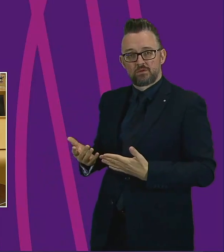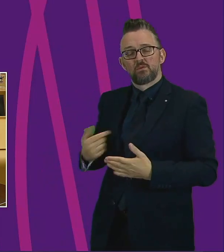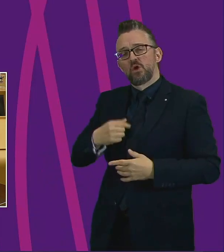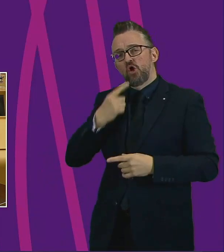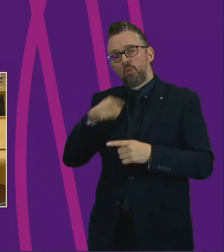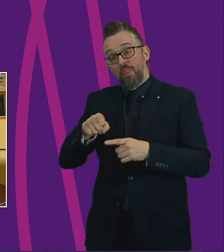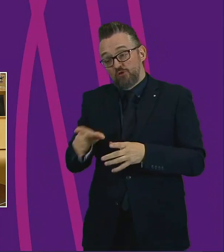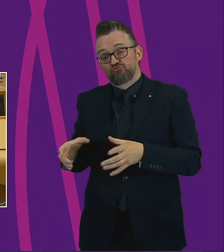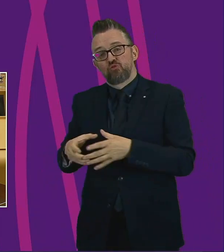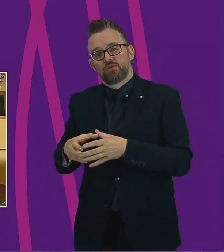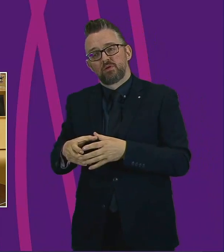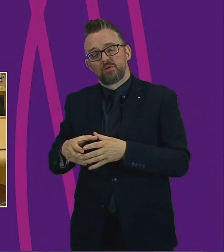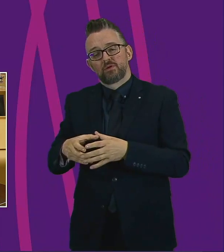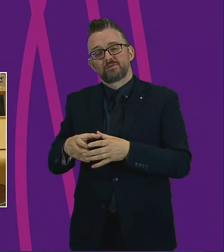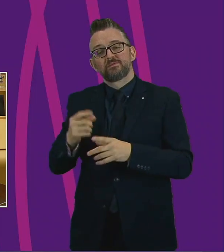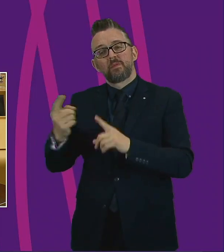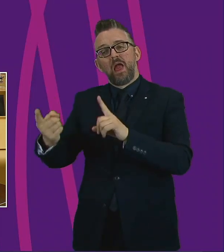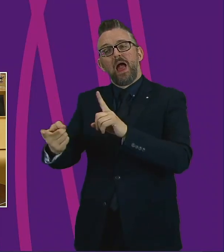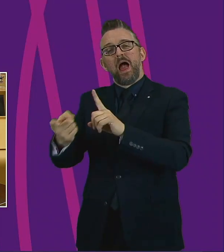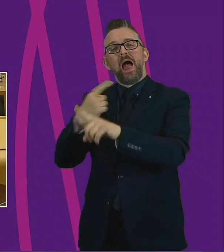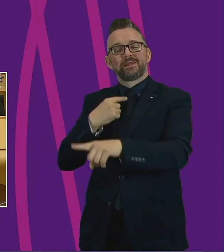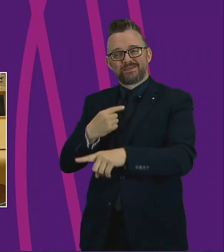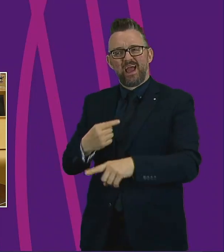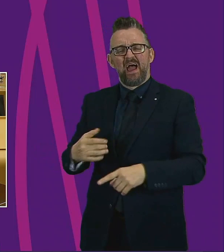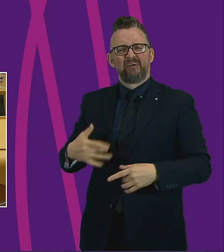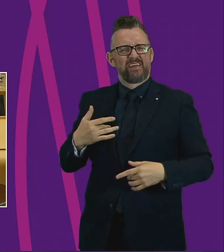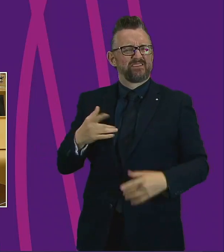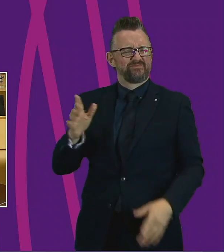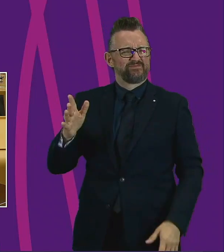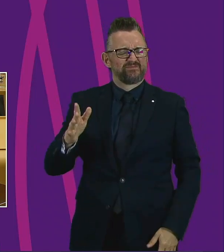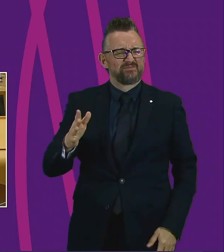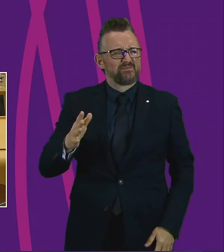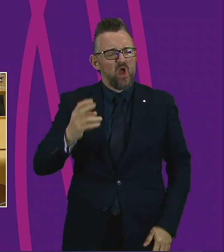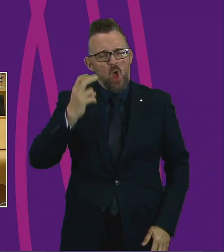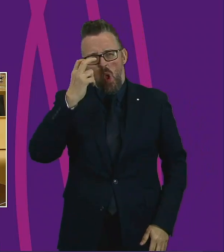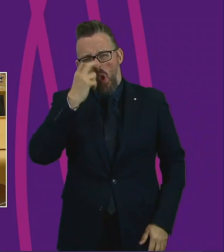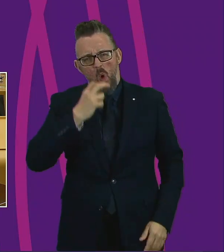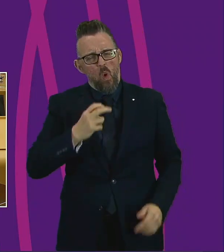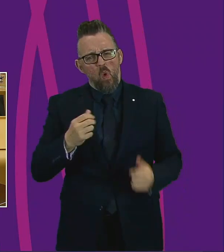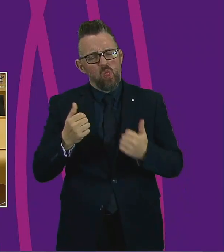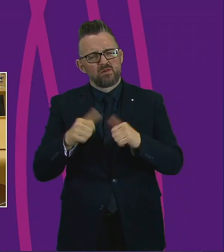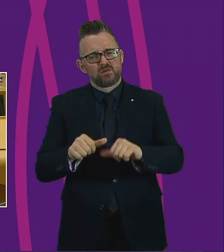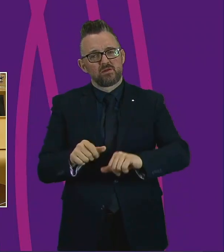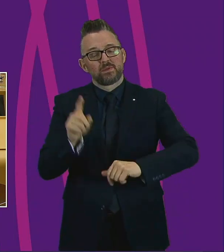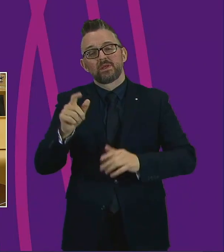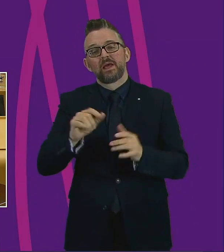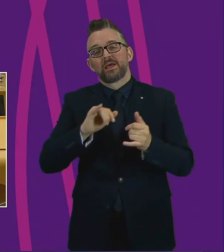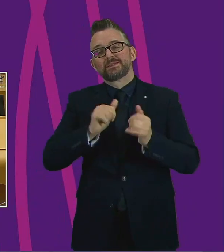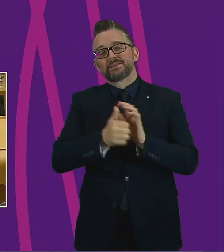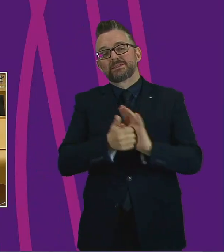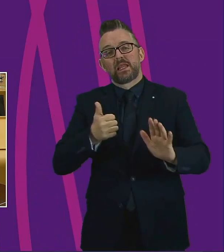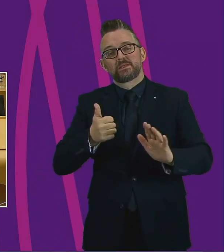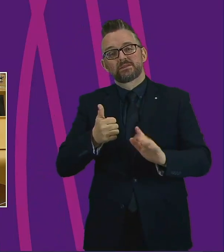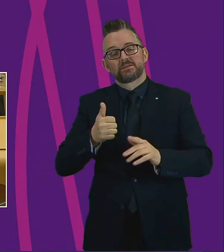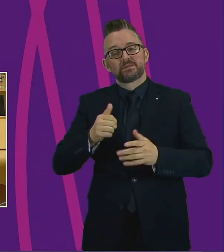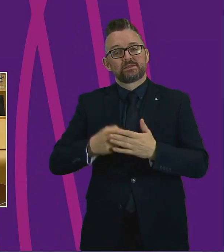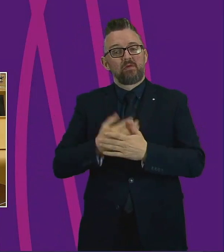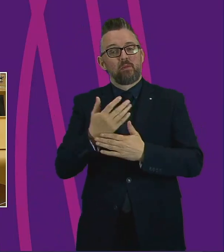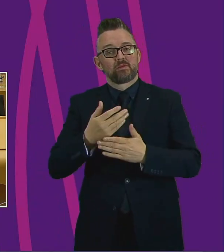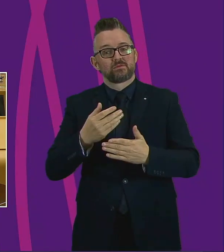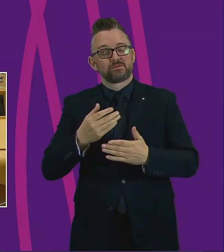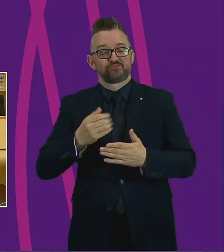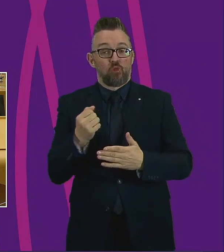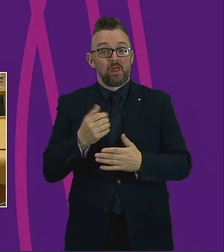group, the answer I got, I felt, was an old solution, and I really hope Ministers listen to this. Skills Development Scotland have a new fund. This is all good.